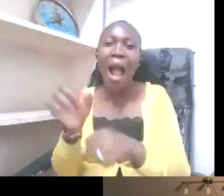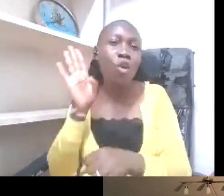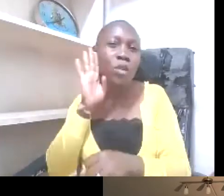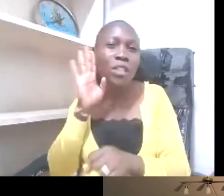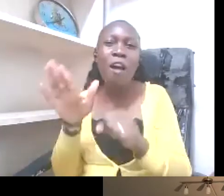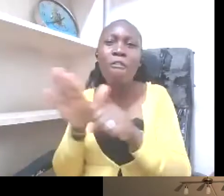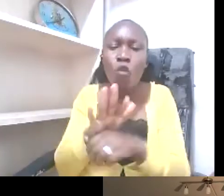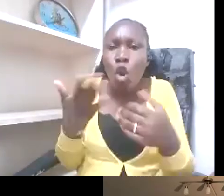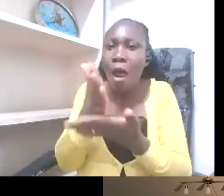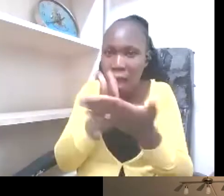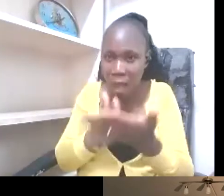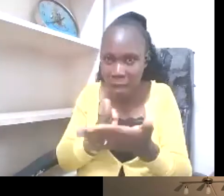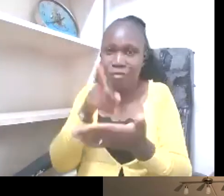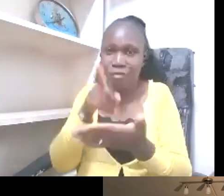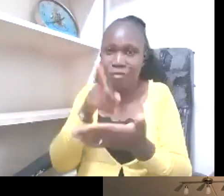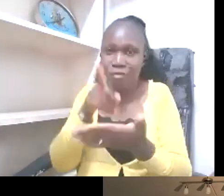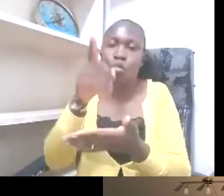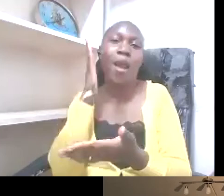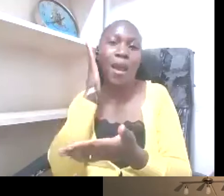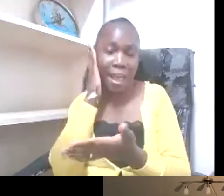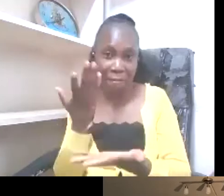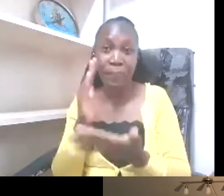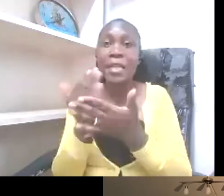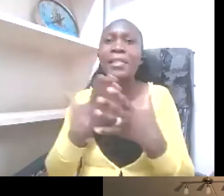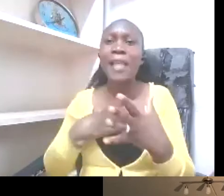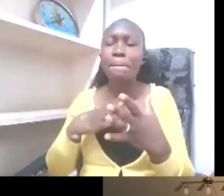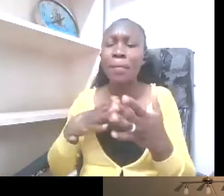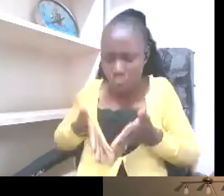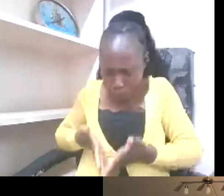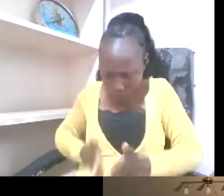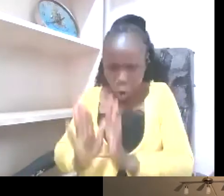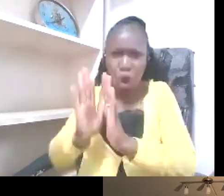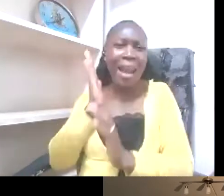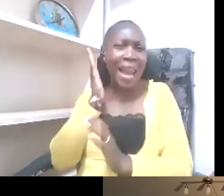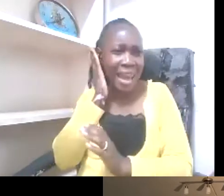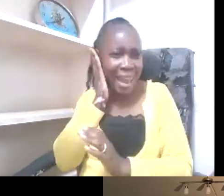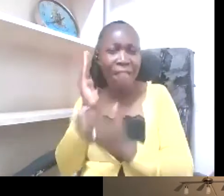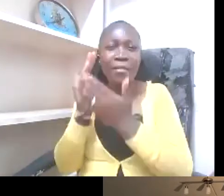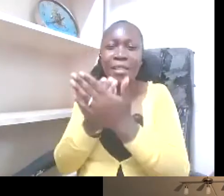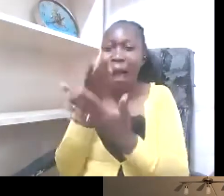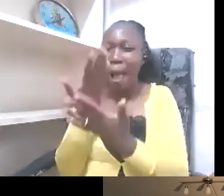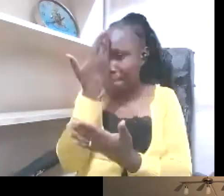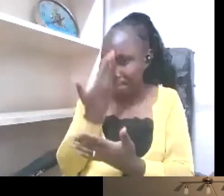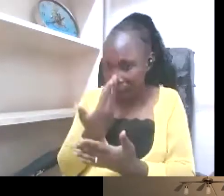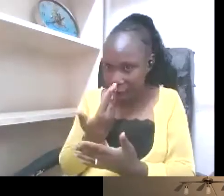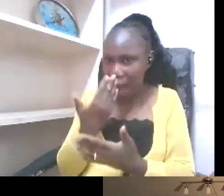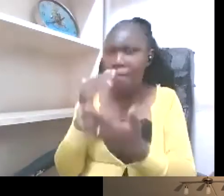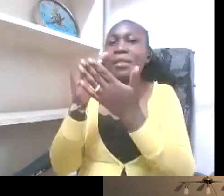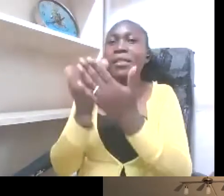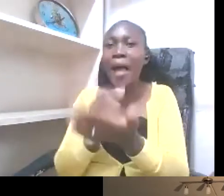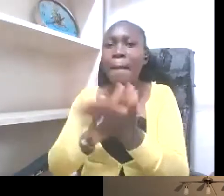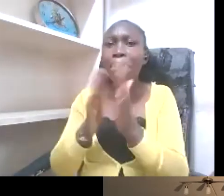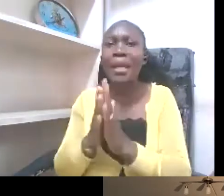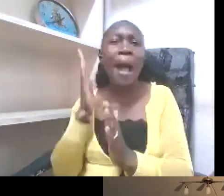totally deaf since birth, some partially, some become deaf. And so therefore, you have a host of different words